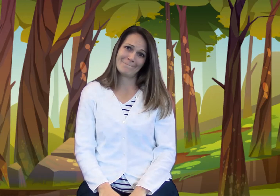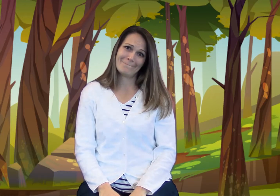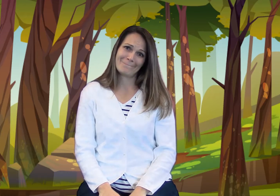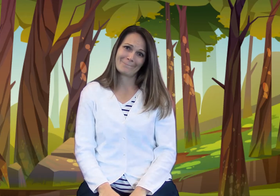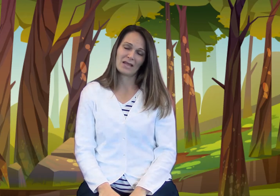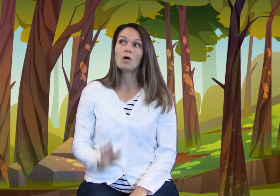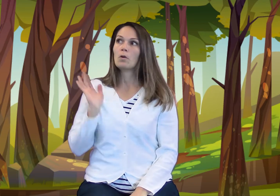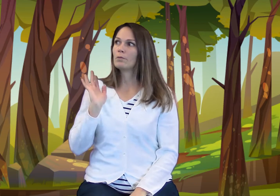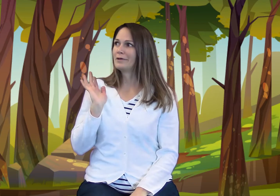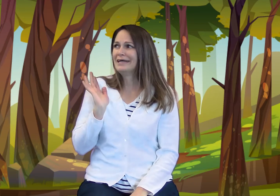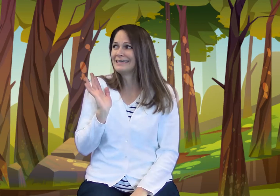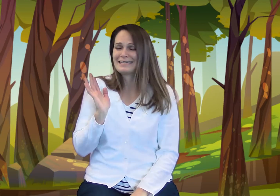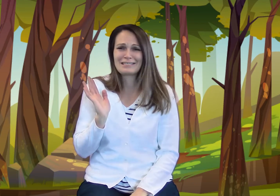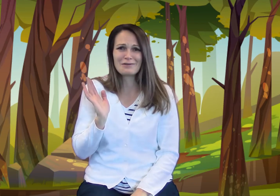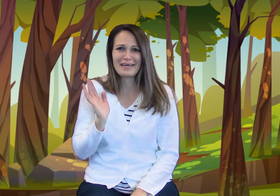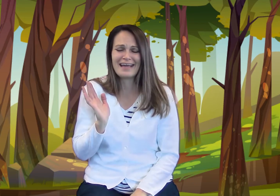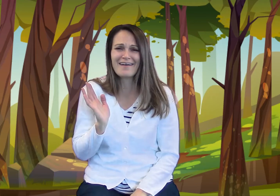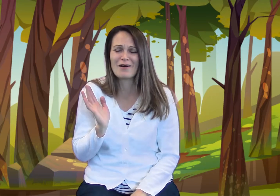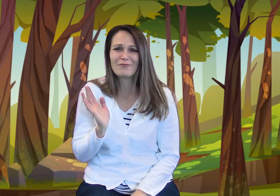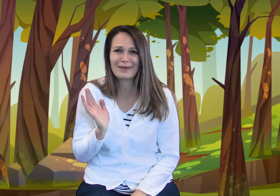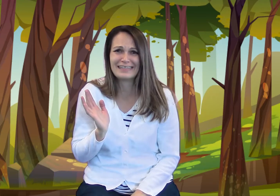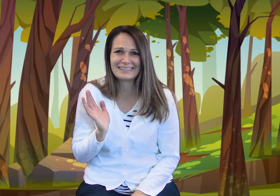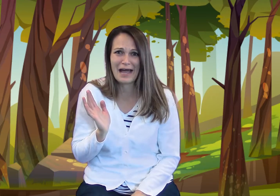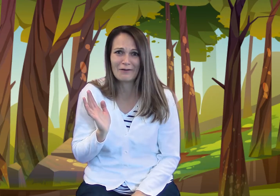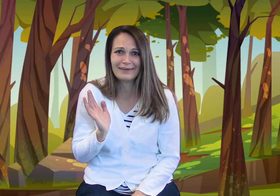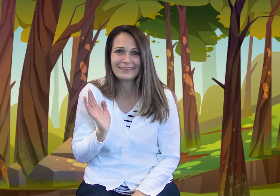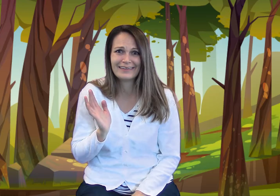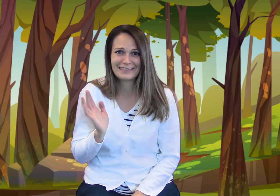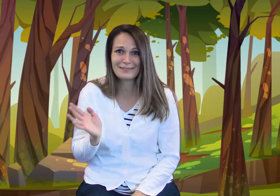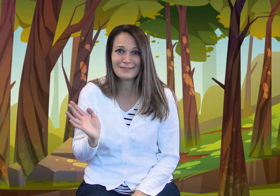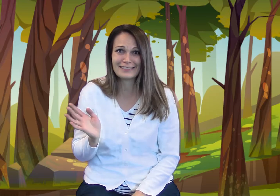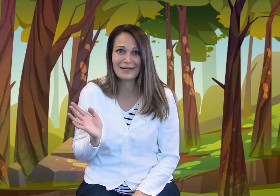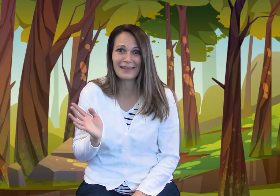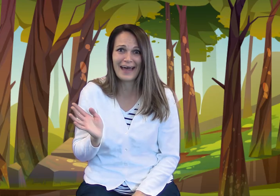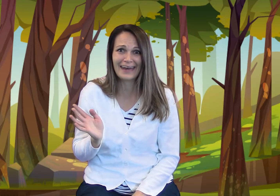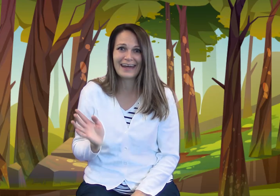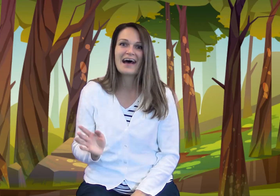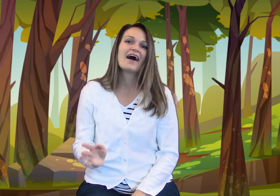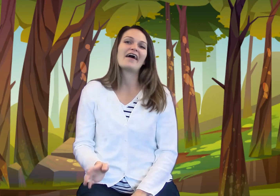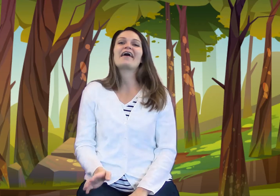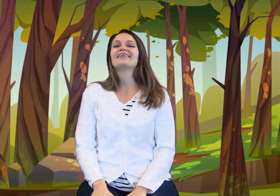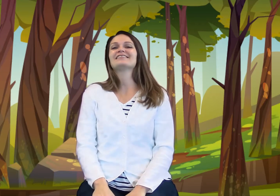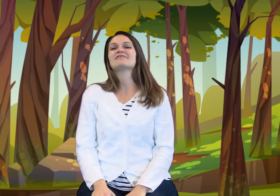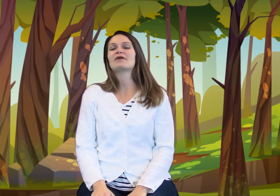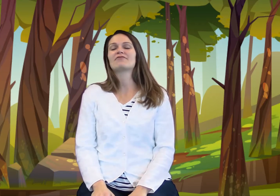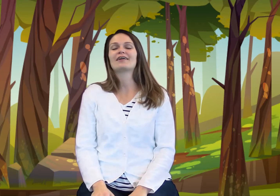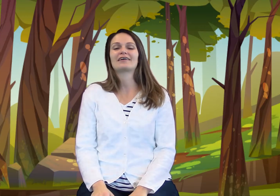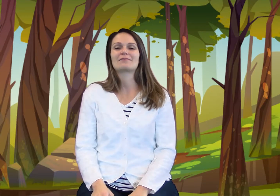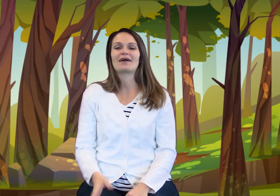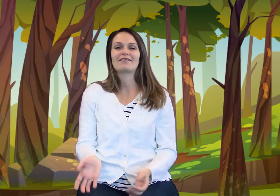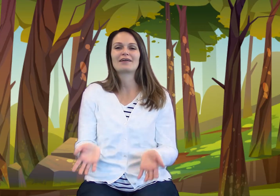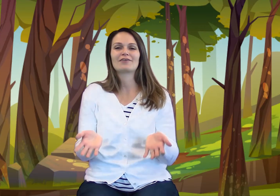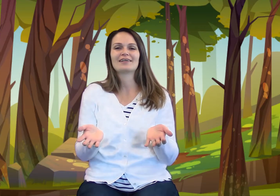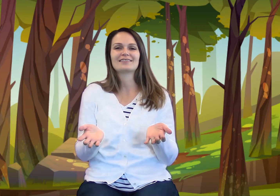Hmm? Did you hear a funny sound? Did you just hear that? What? All right. Let's see if my friend will come out. You ready for this?